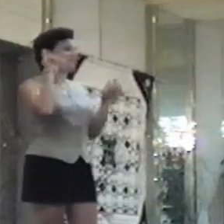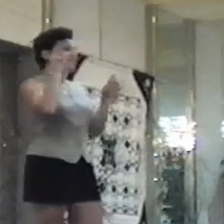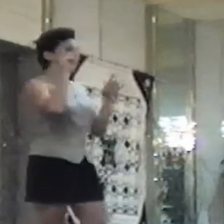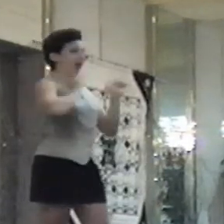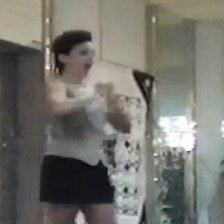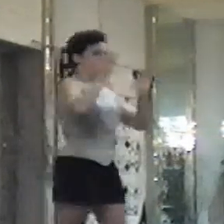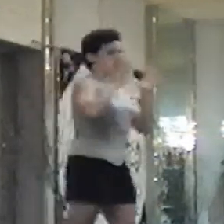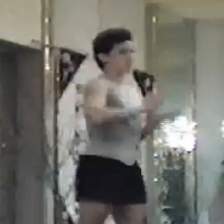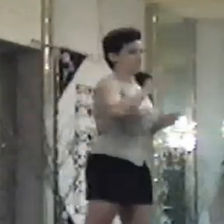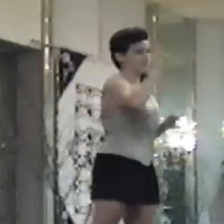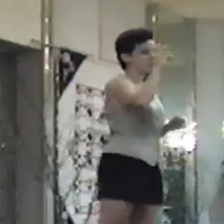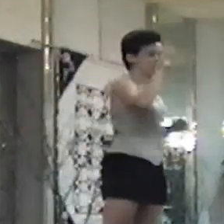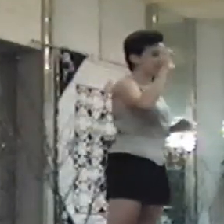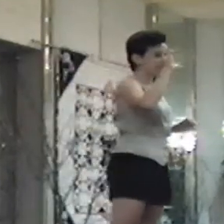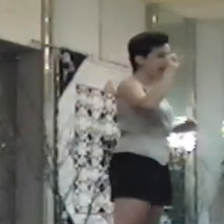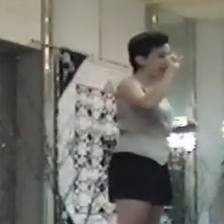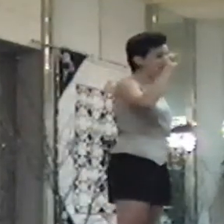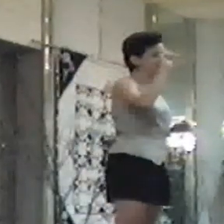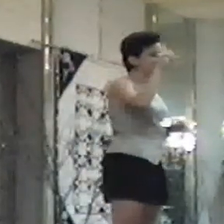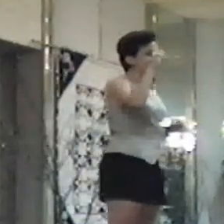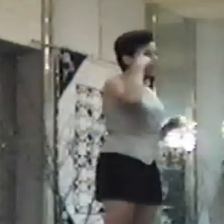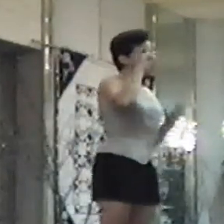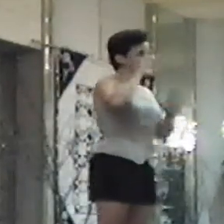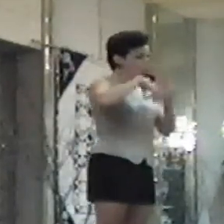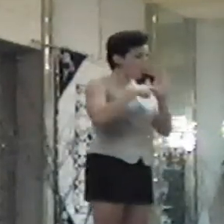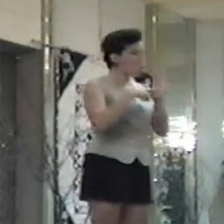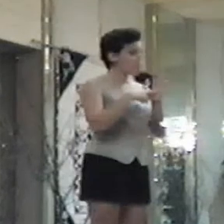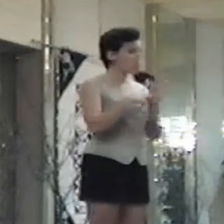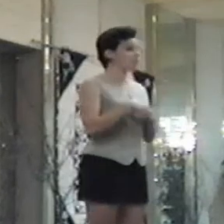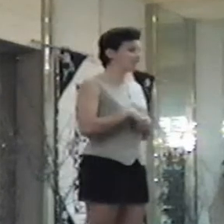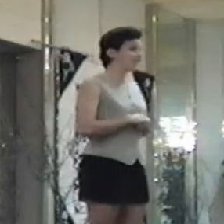So, eight deaf actors were cast for the role.